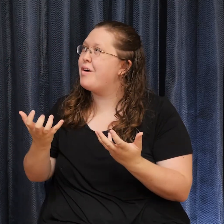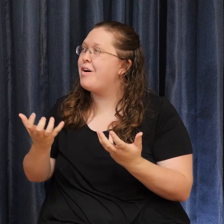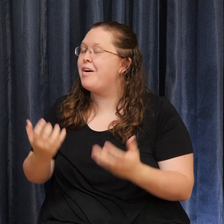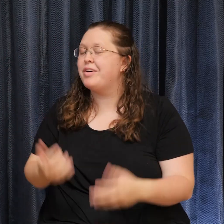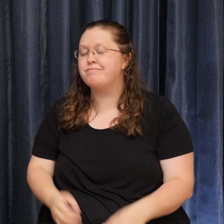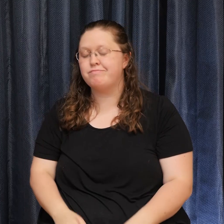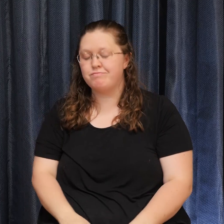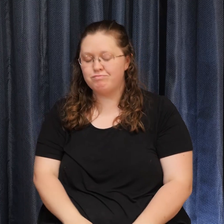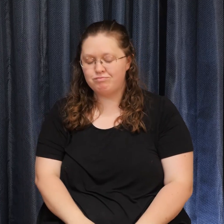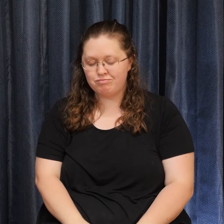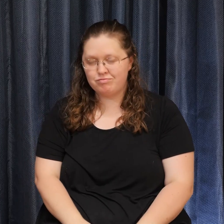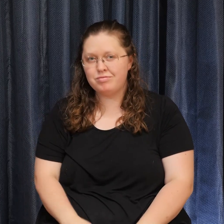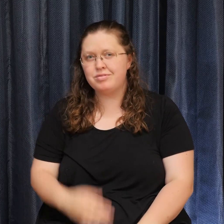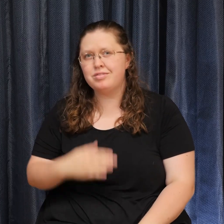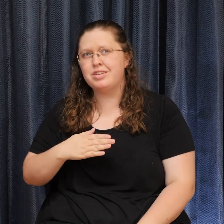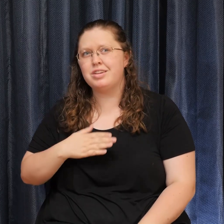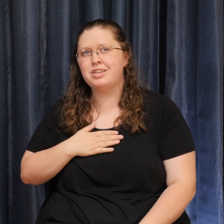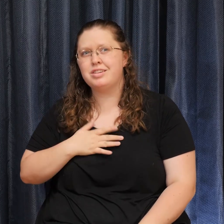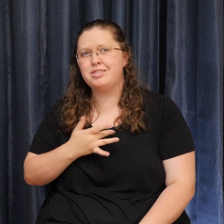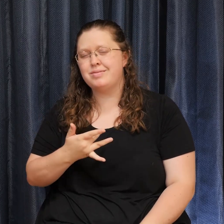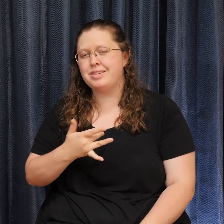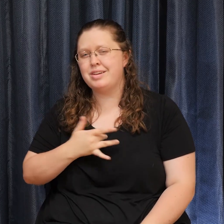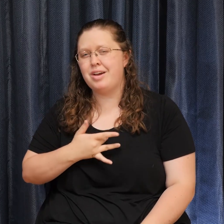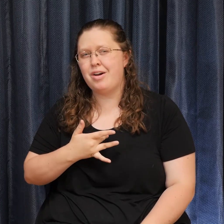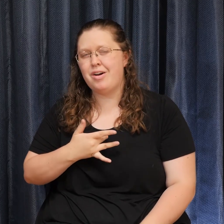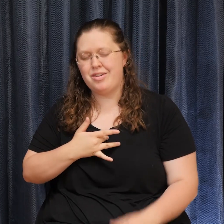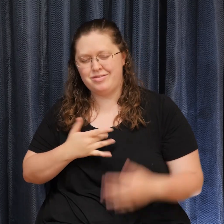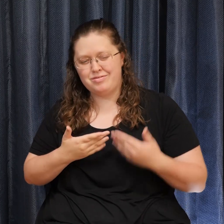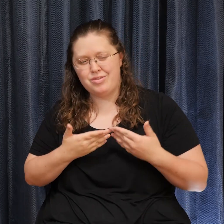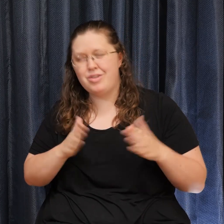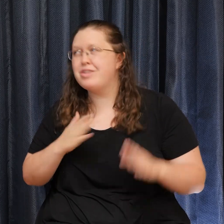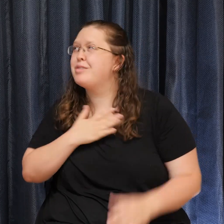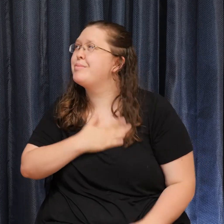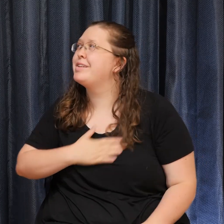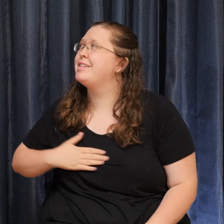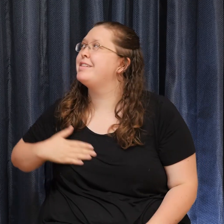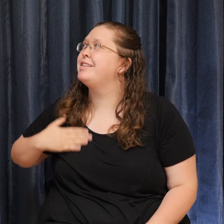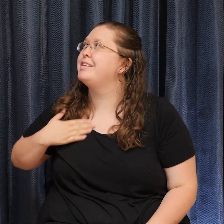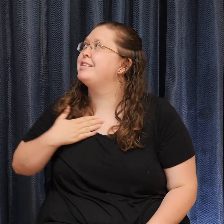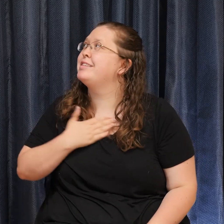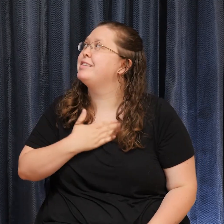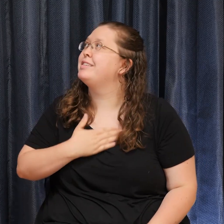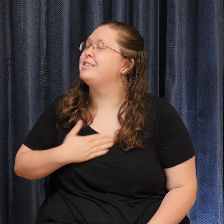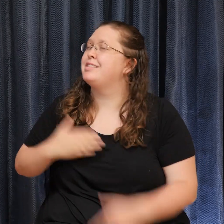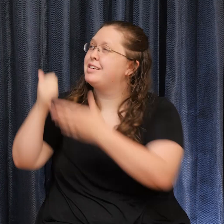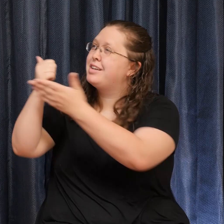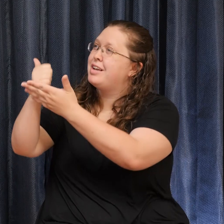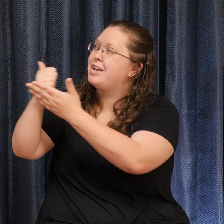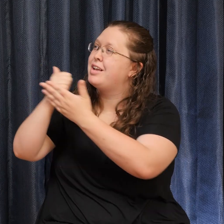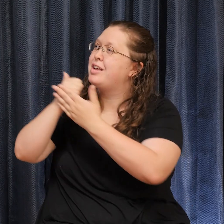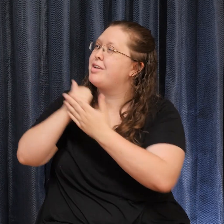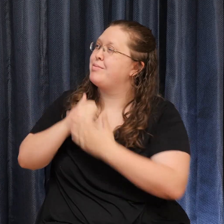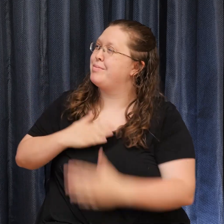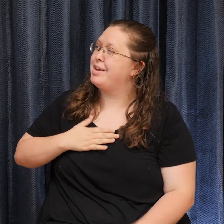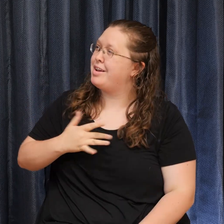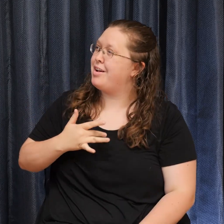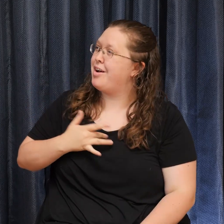Open the eyes of my heart, Lord, open the eyes of my heart.